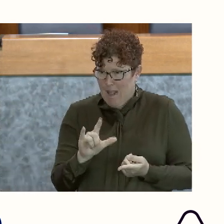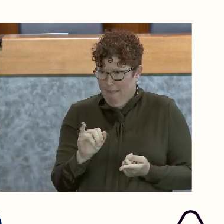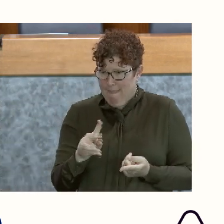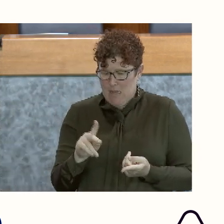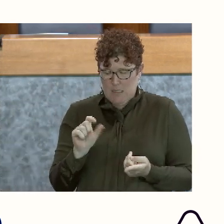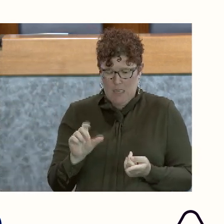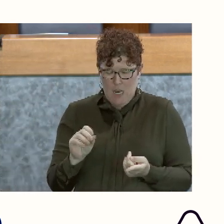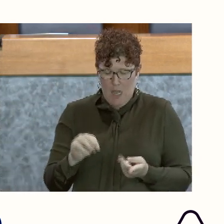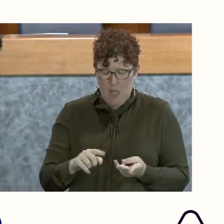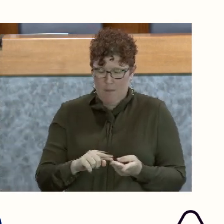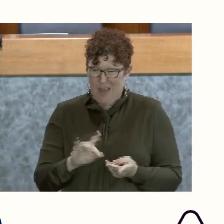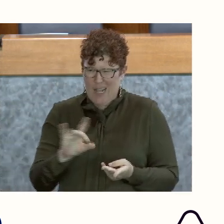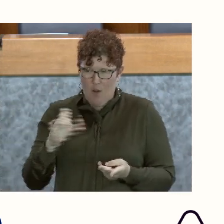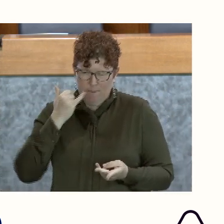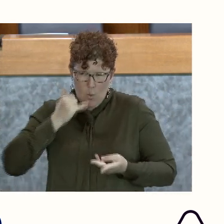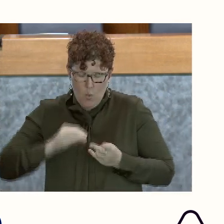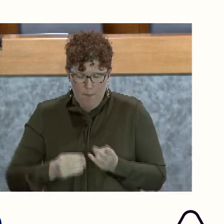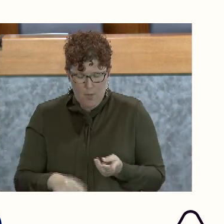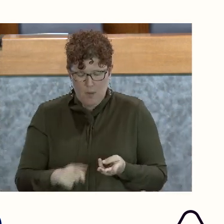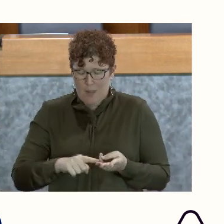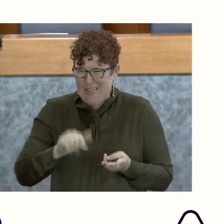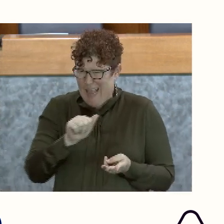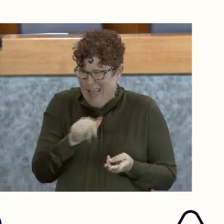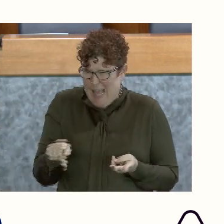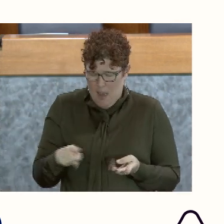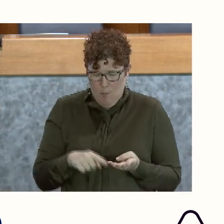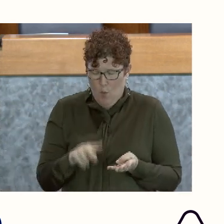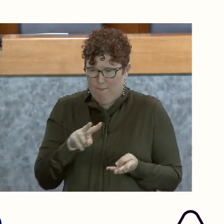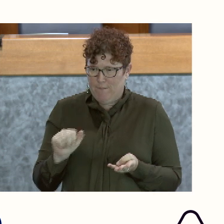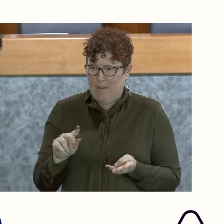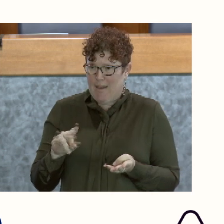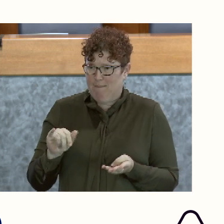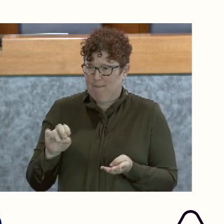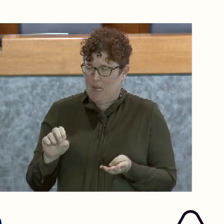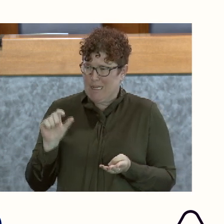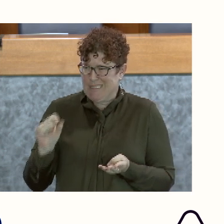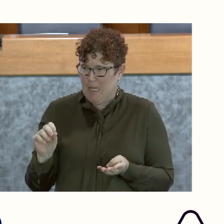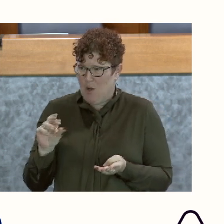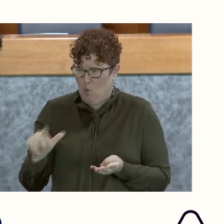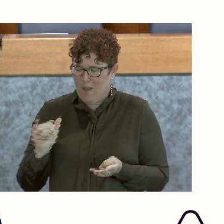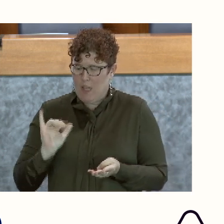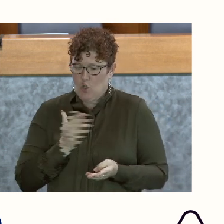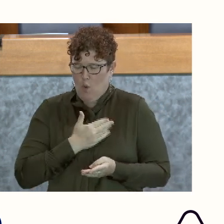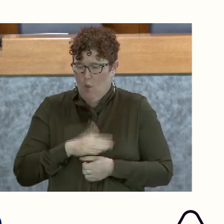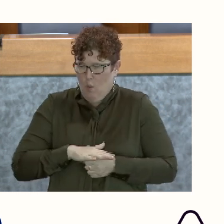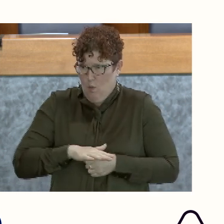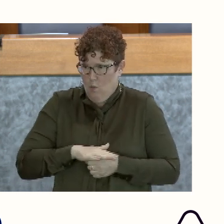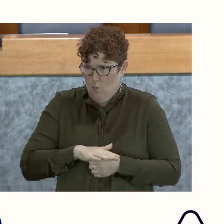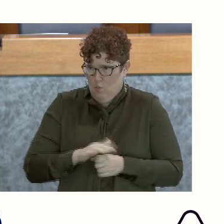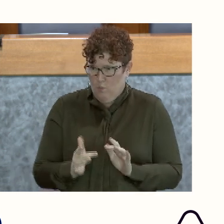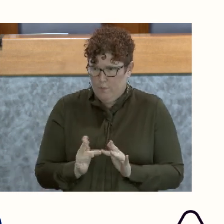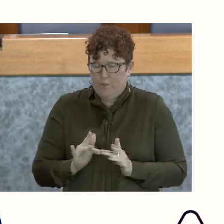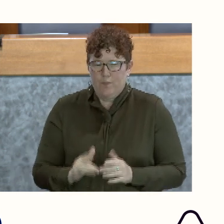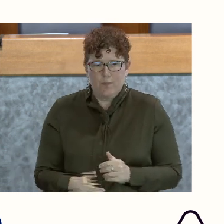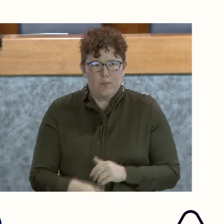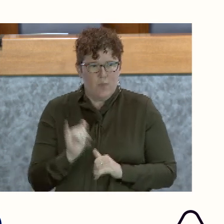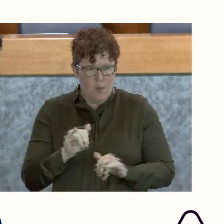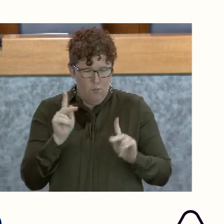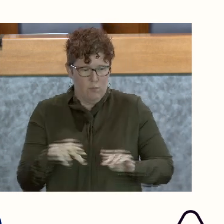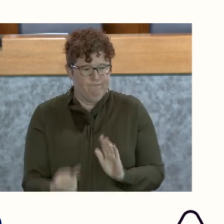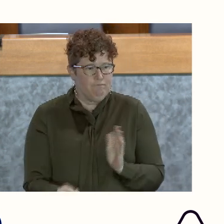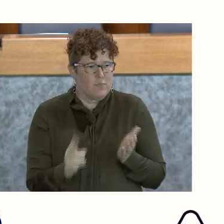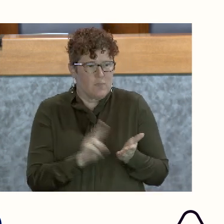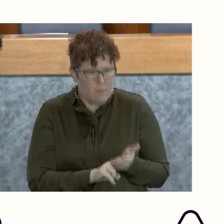the 1-800 number, the Vine app or virginiavine.org which is our local site. That person would then sign up to be